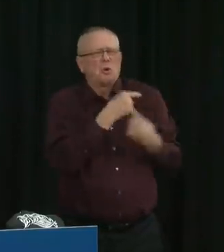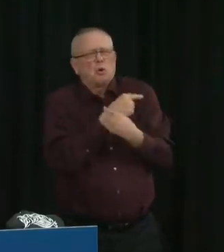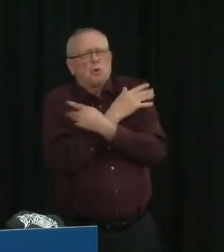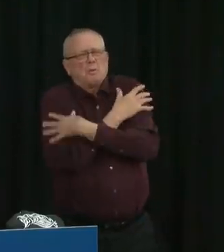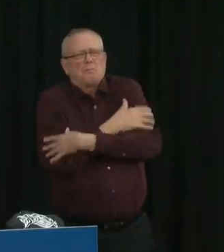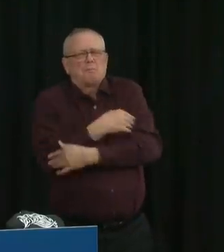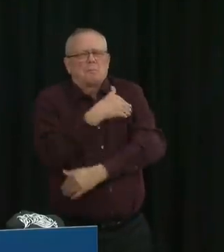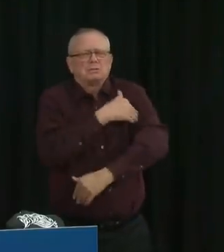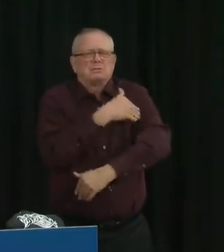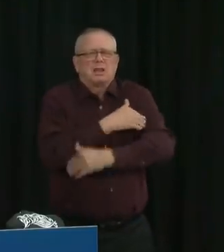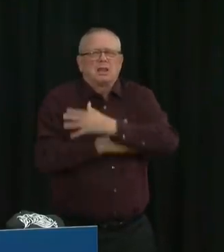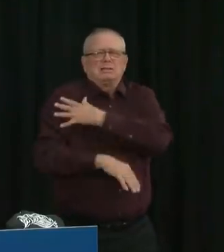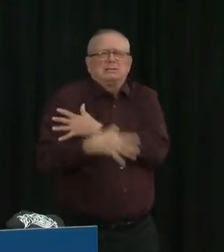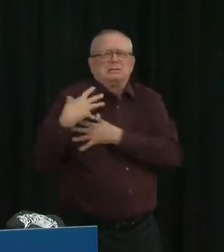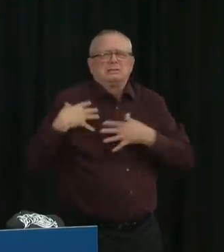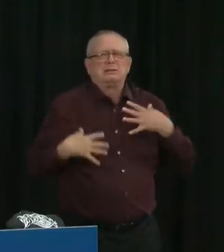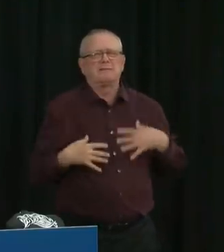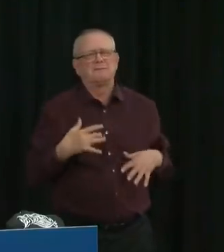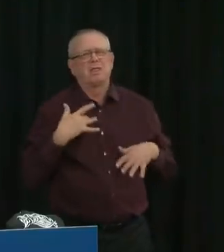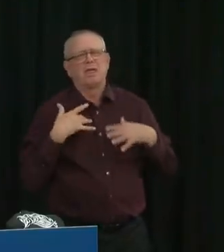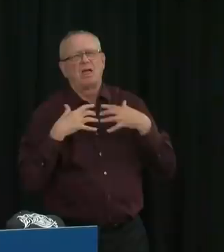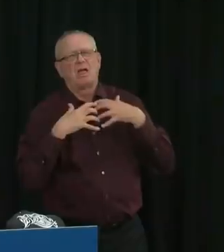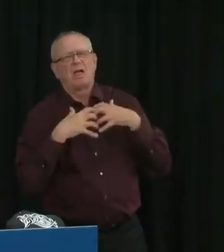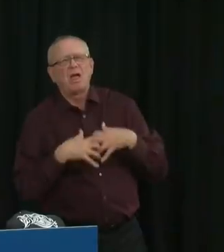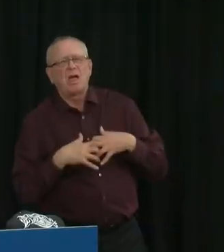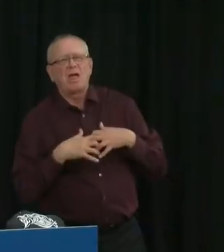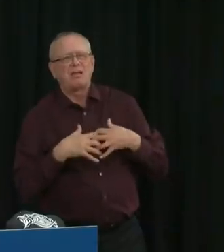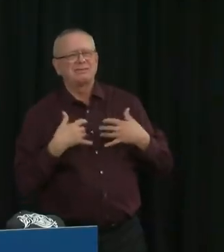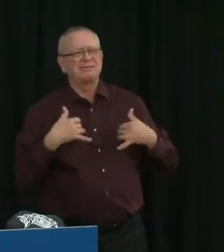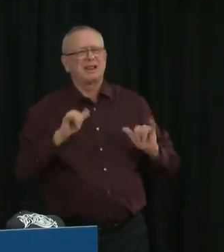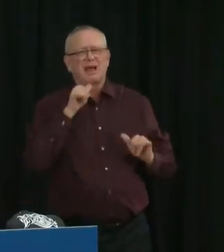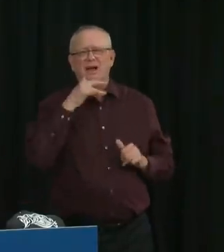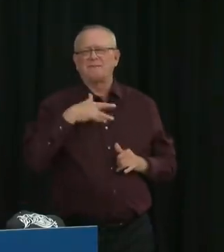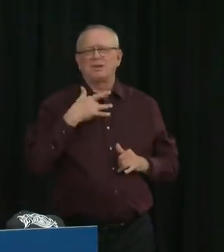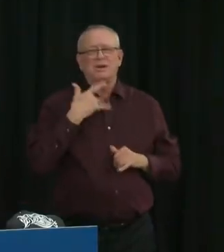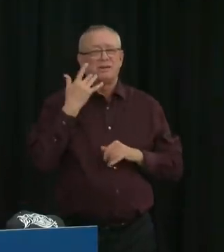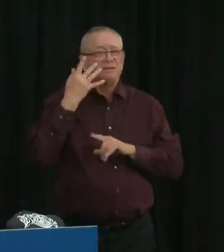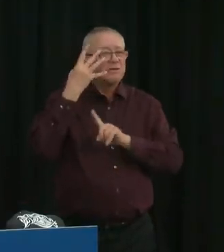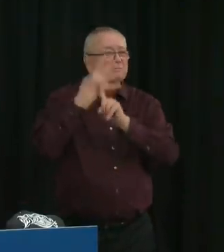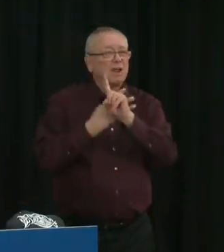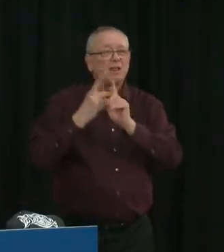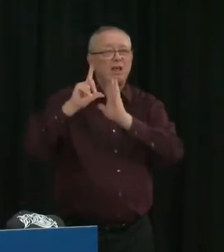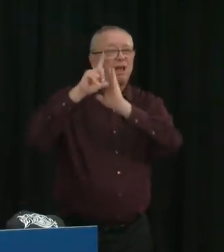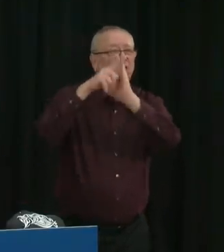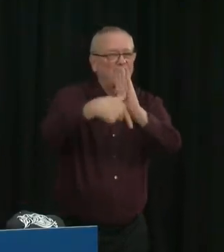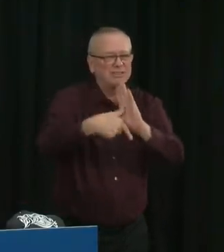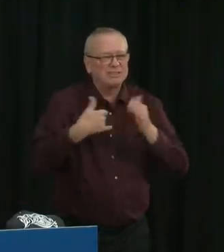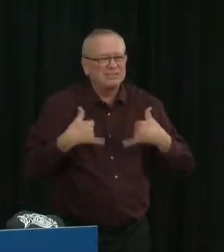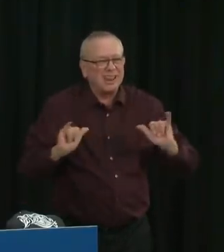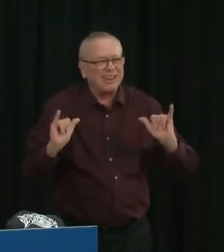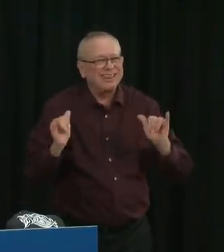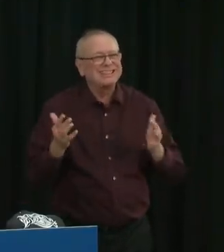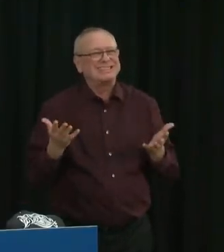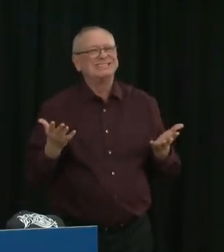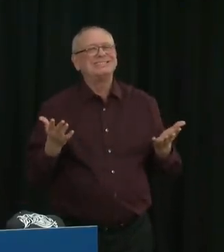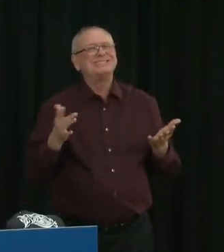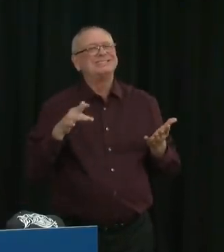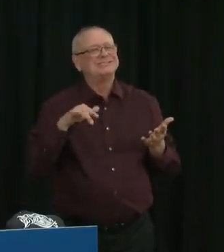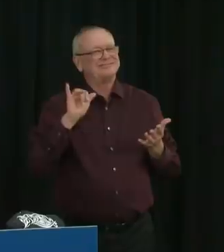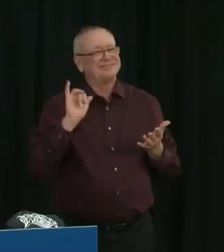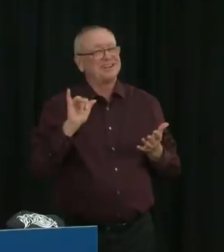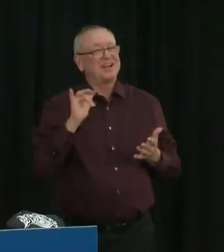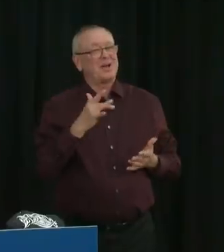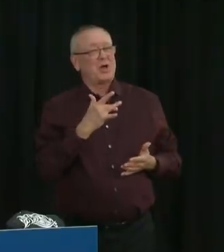symptoms. The Centre for Disease Control has also reported that heart conditions are associated with COVID-19 illness